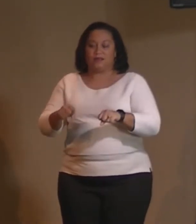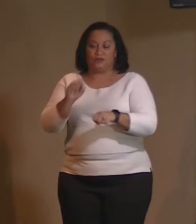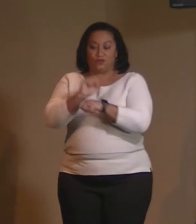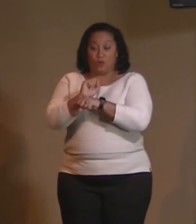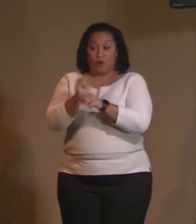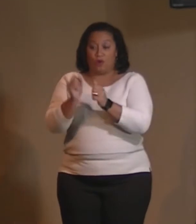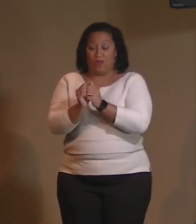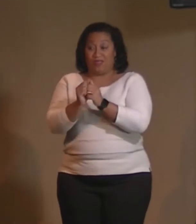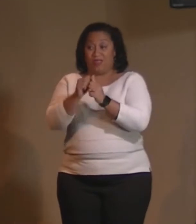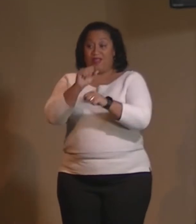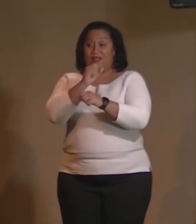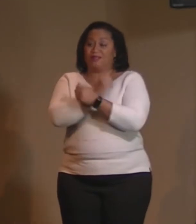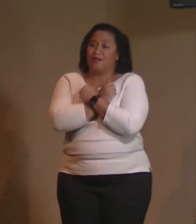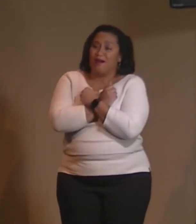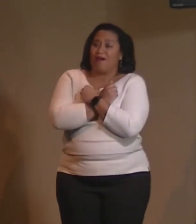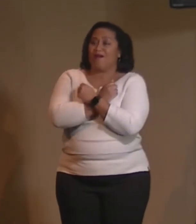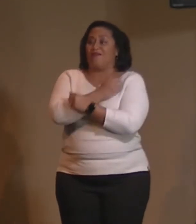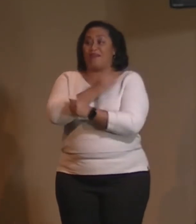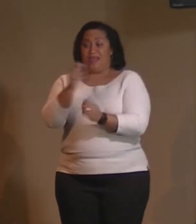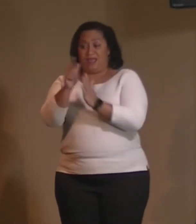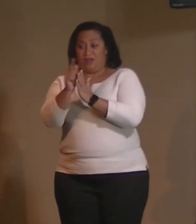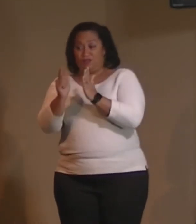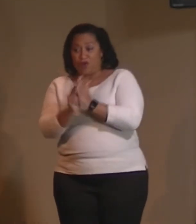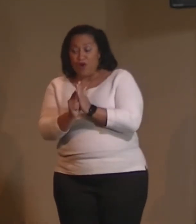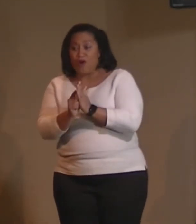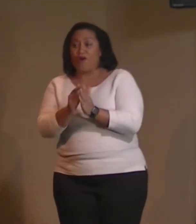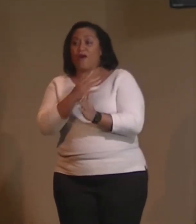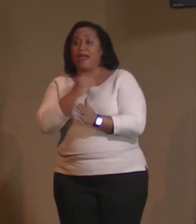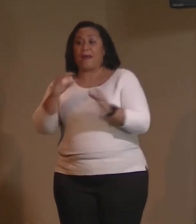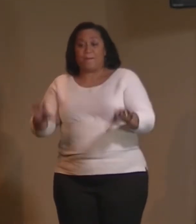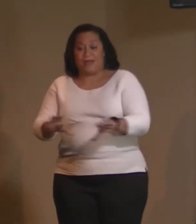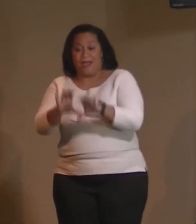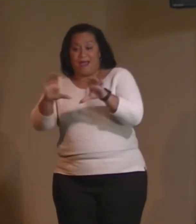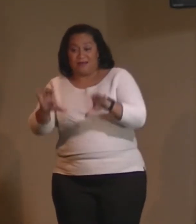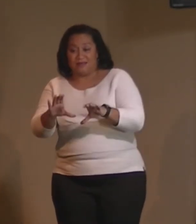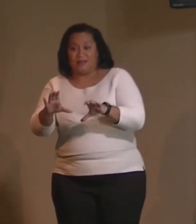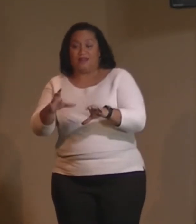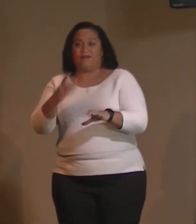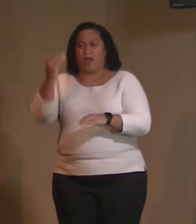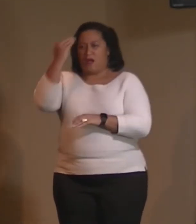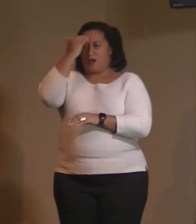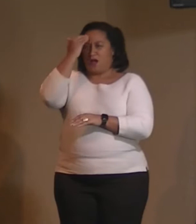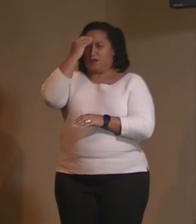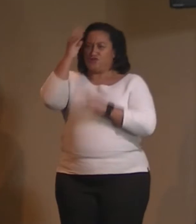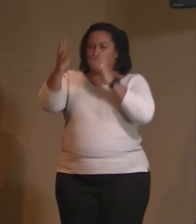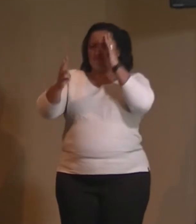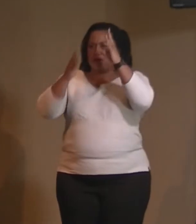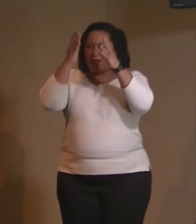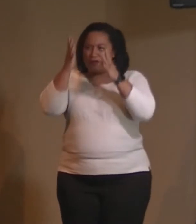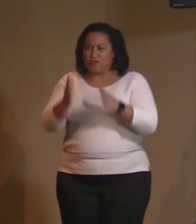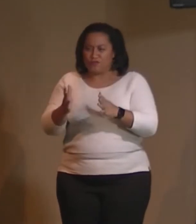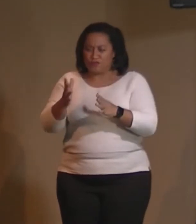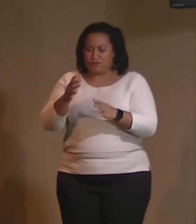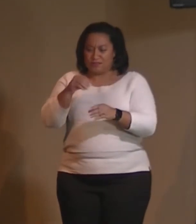and law and to be active and conscious creators in this thing called life.